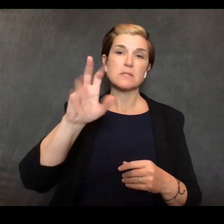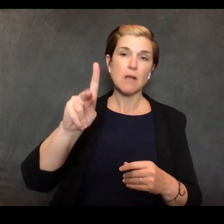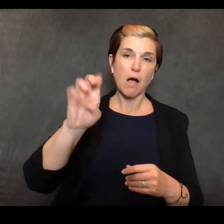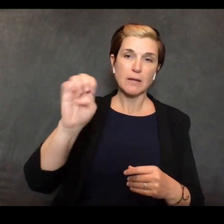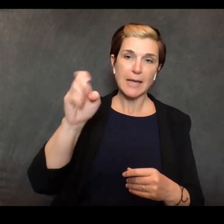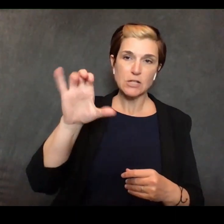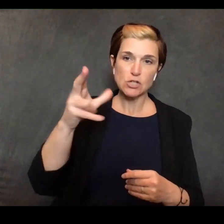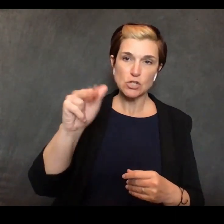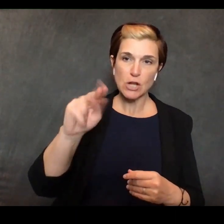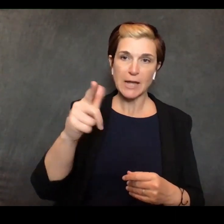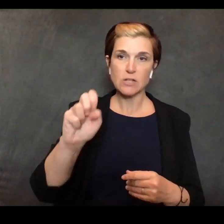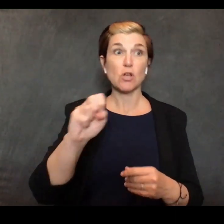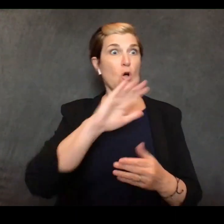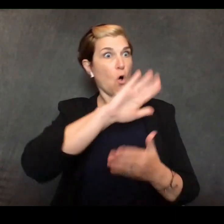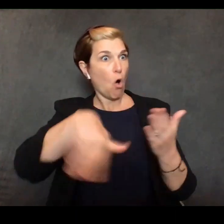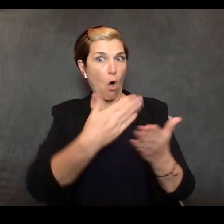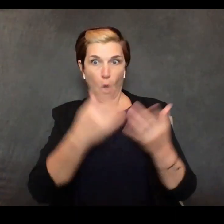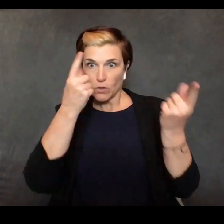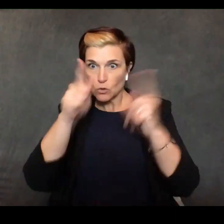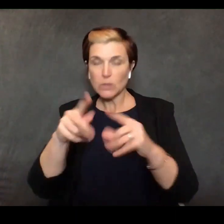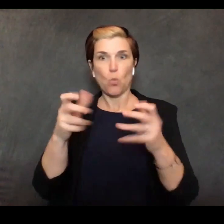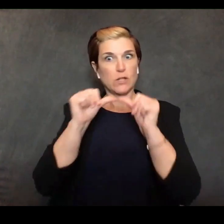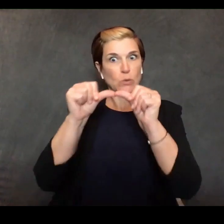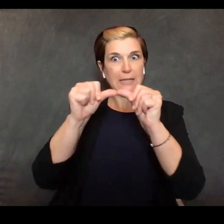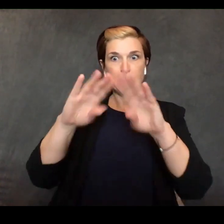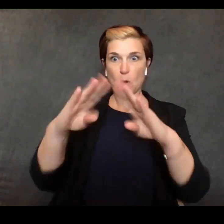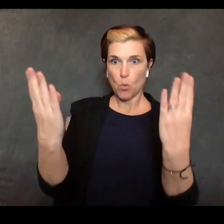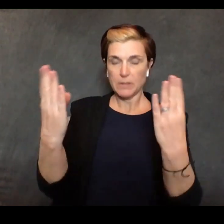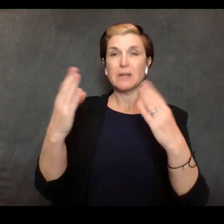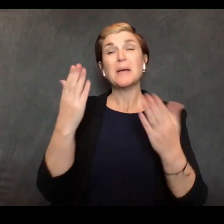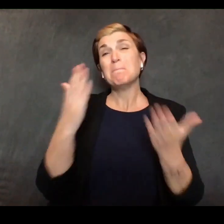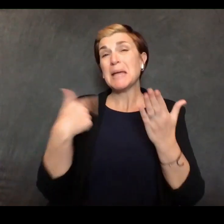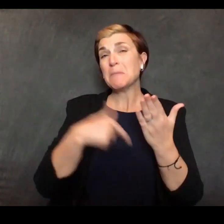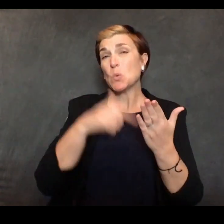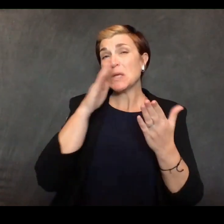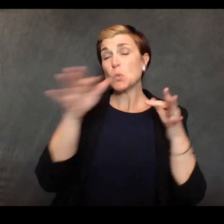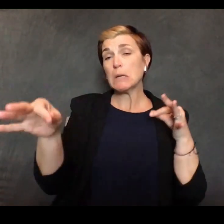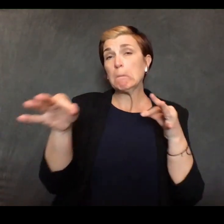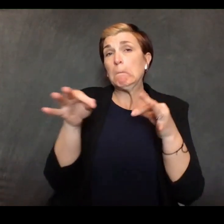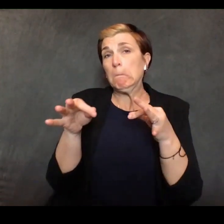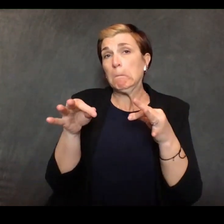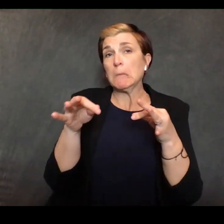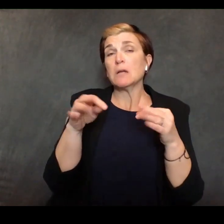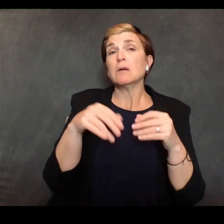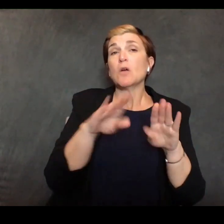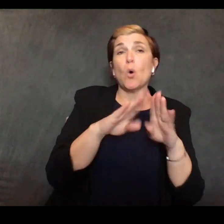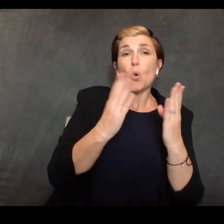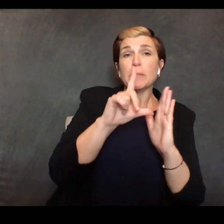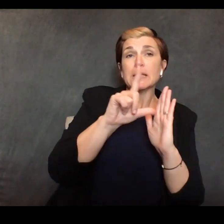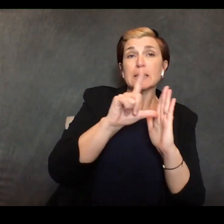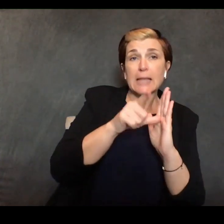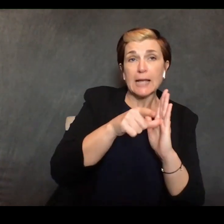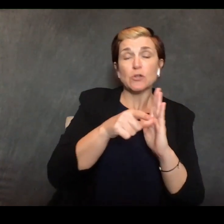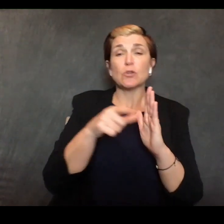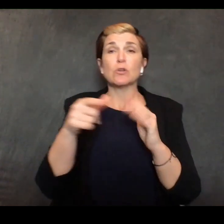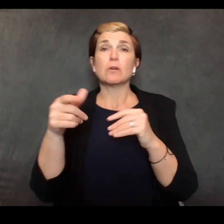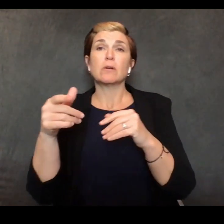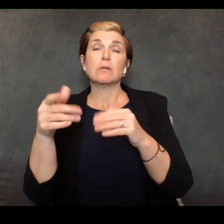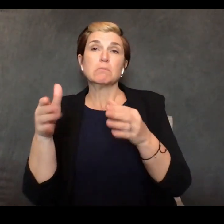where we shorten the hours if that's something they need to do but americans should know that we are going to do everything to